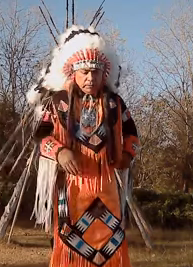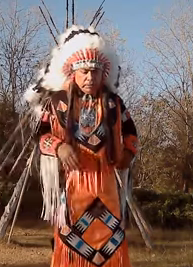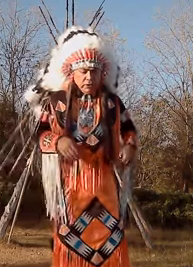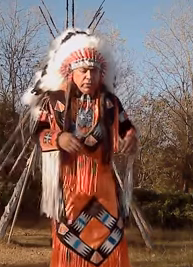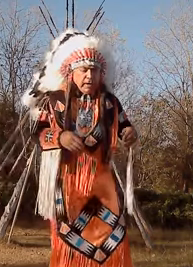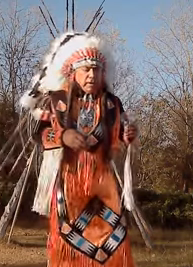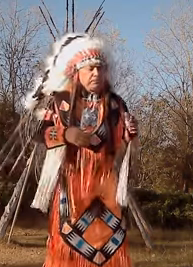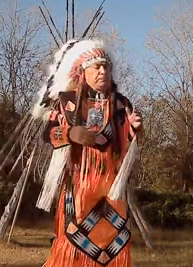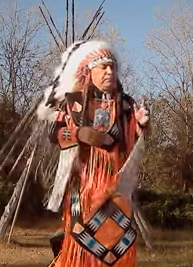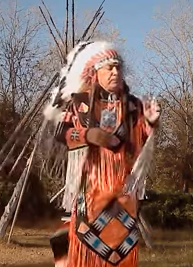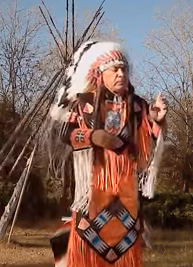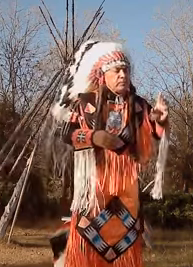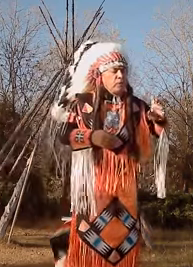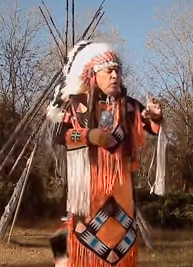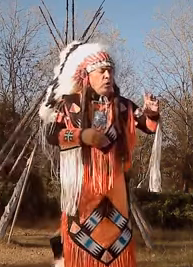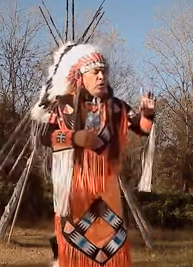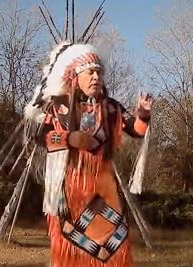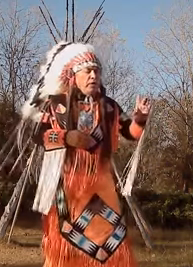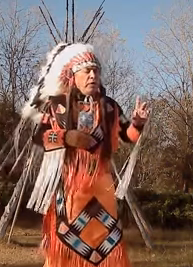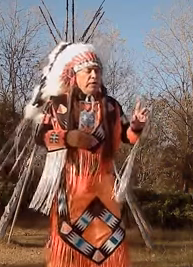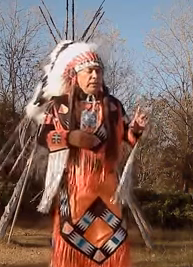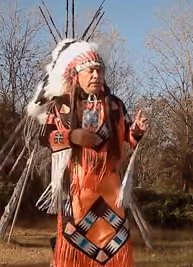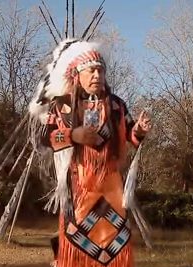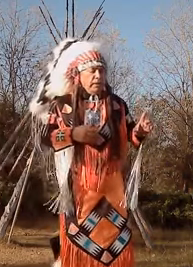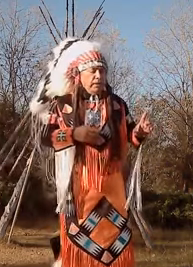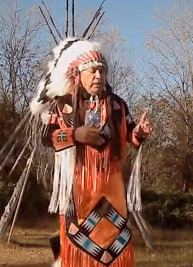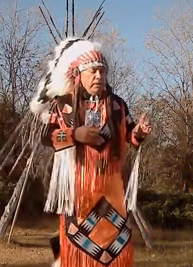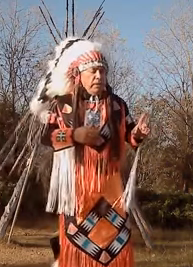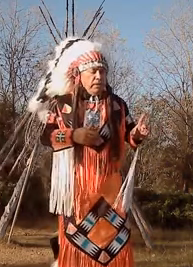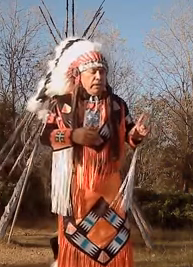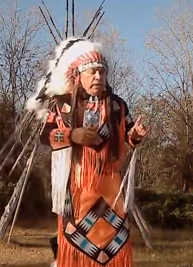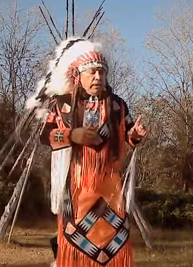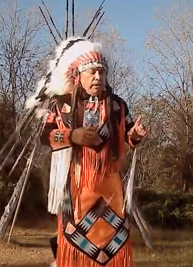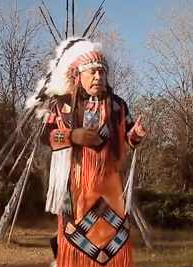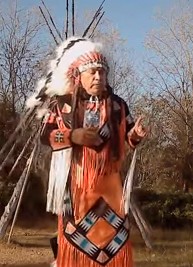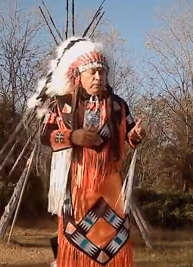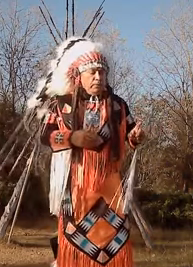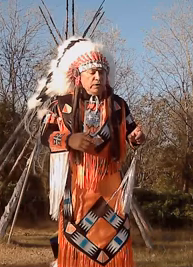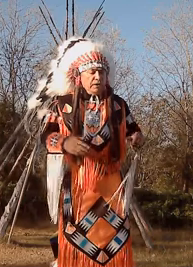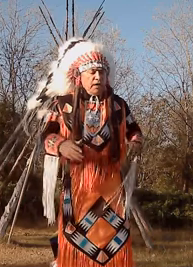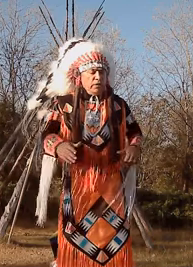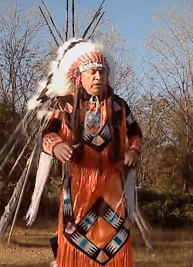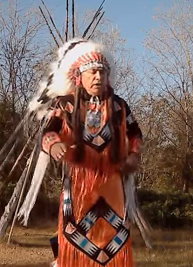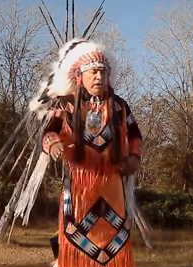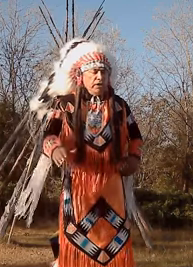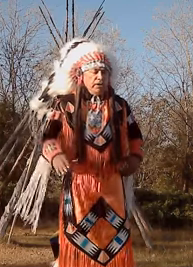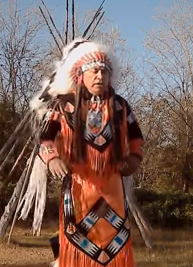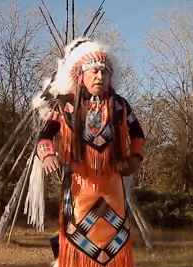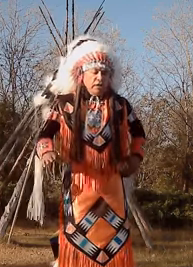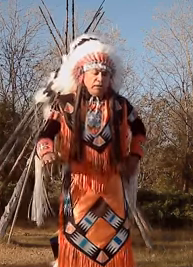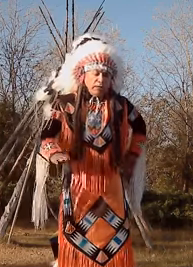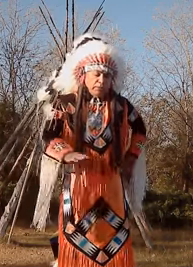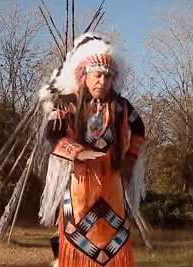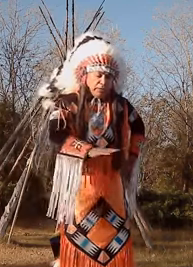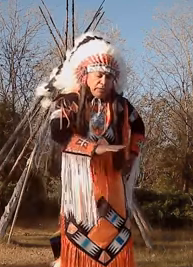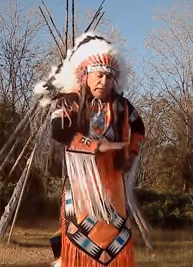so now over here on this side here um for the sign of good see a lot of times people think